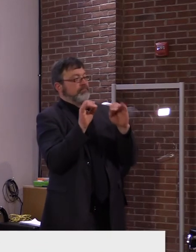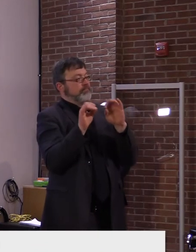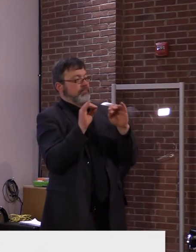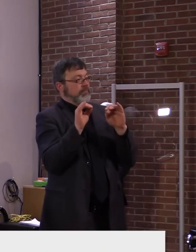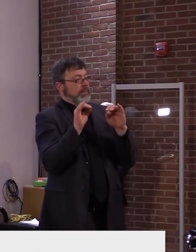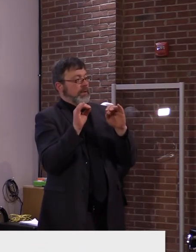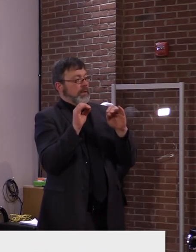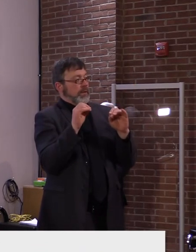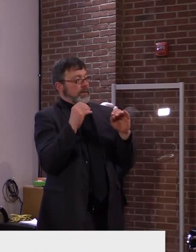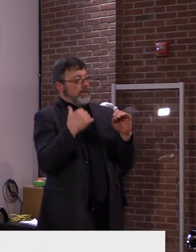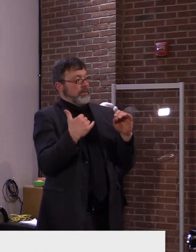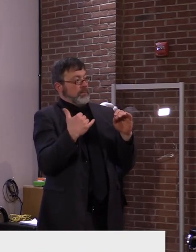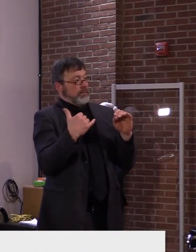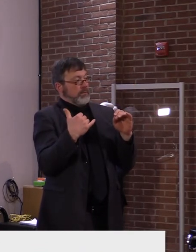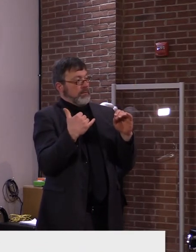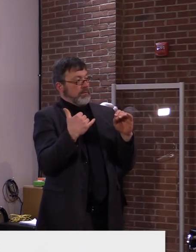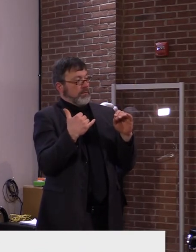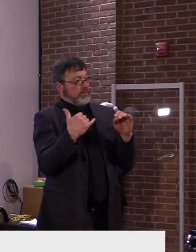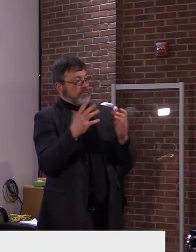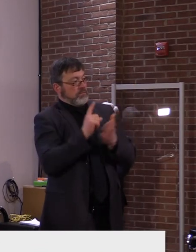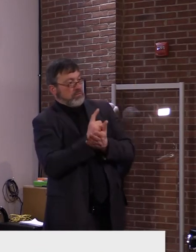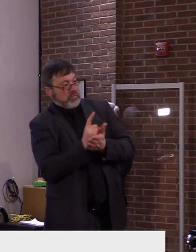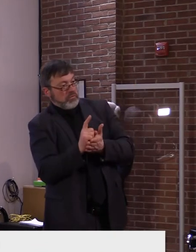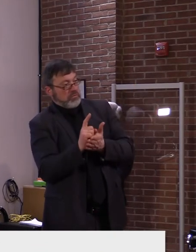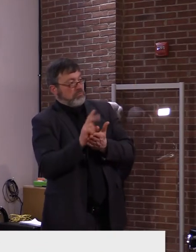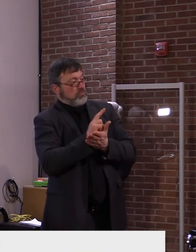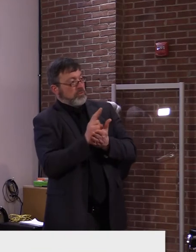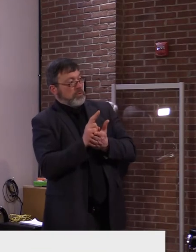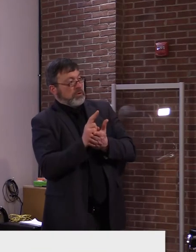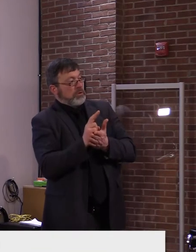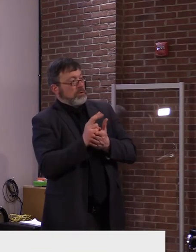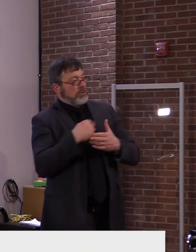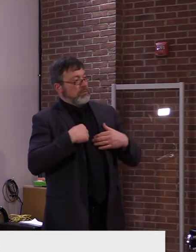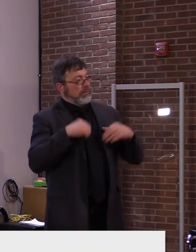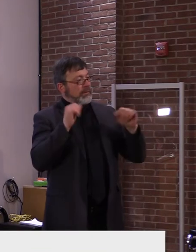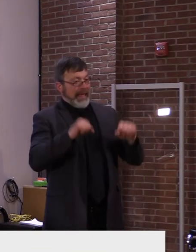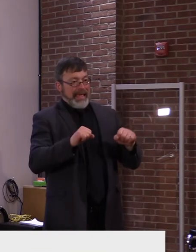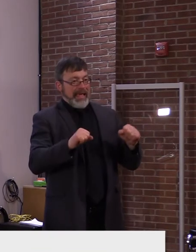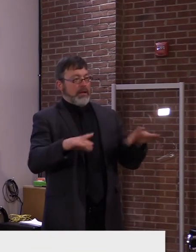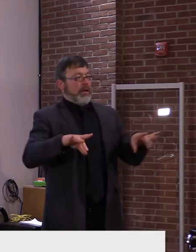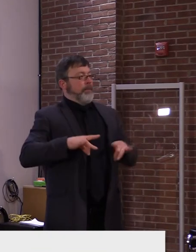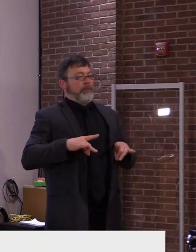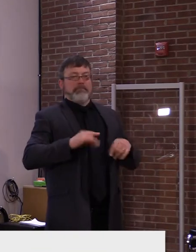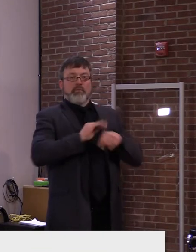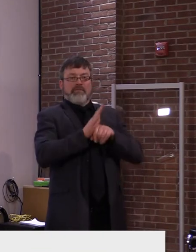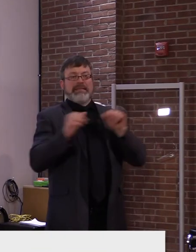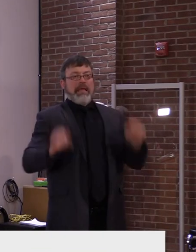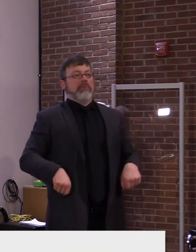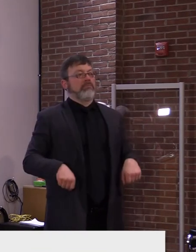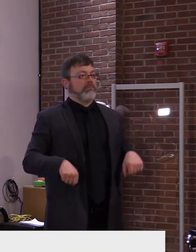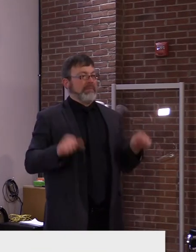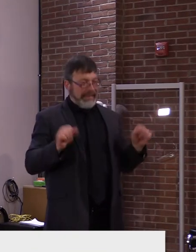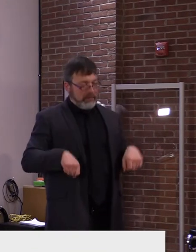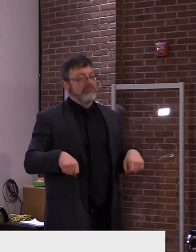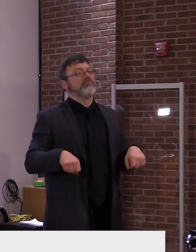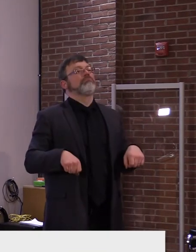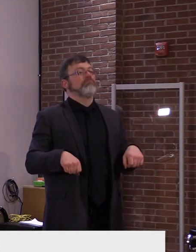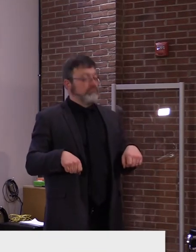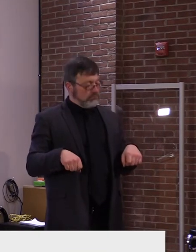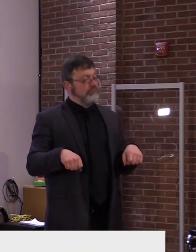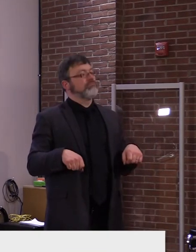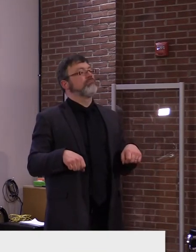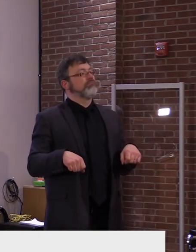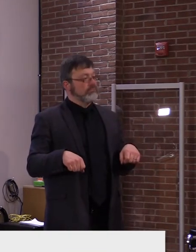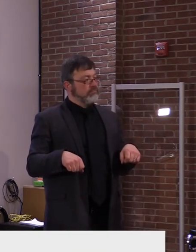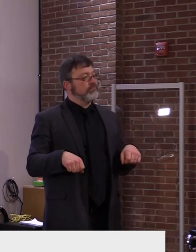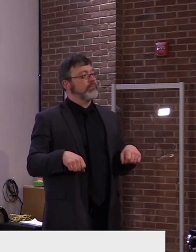in the next week or two can actually contract COVID and test positive on any